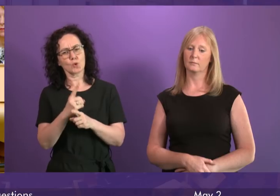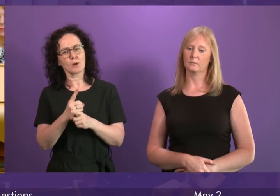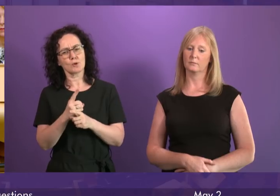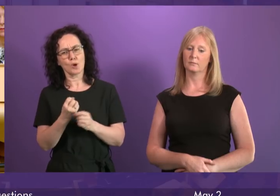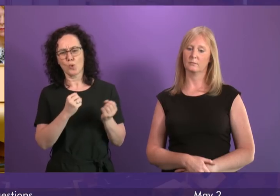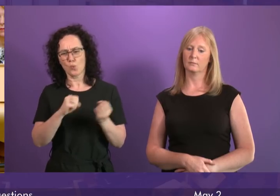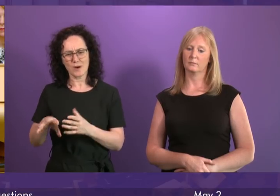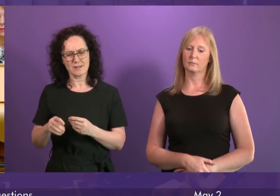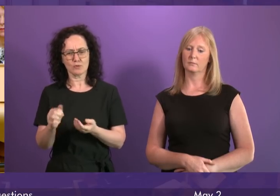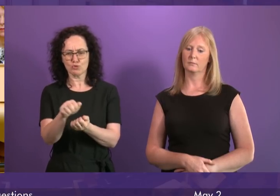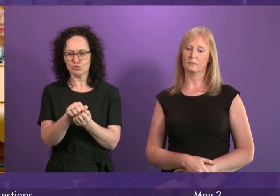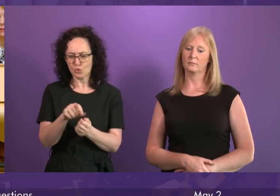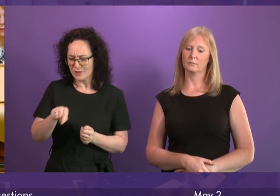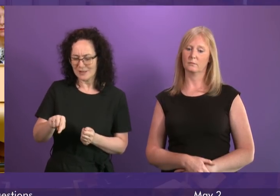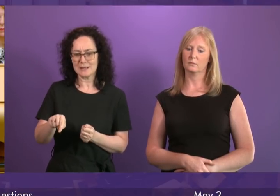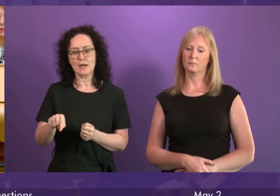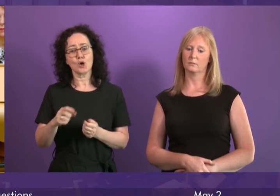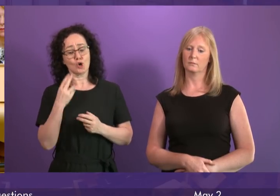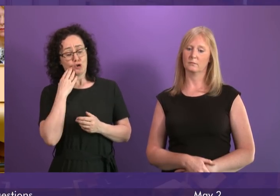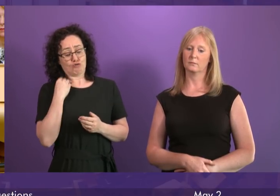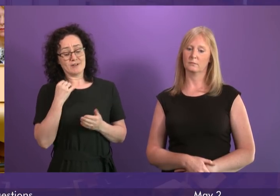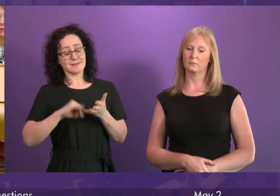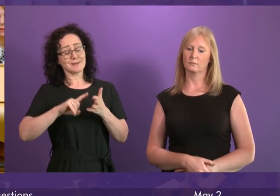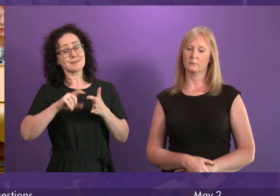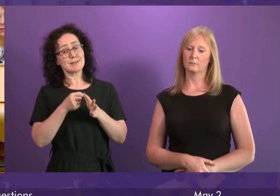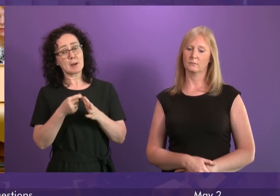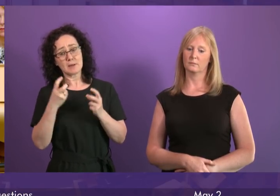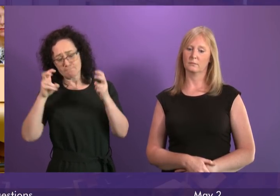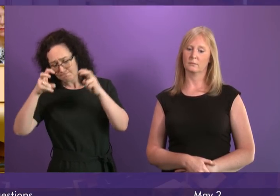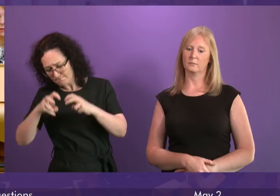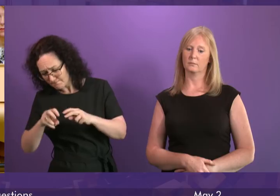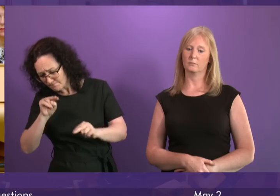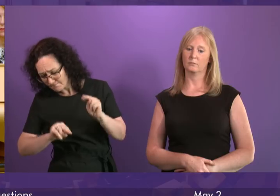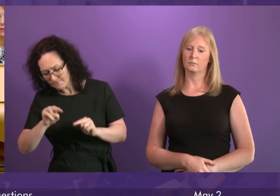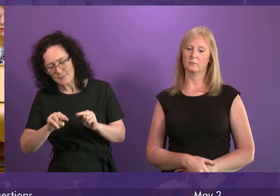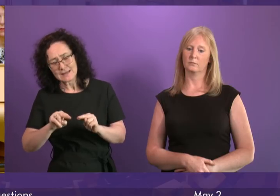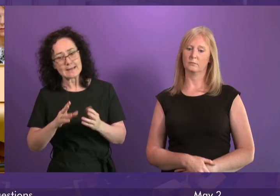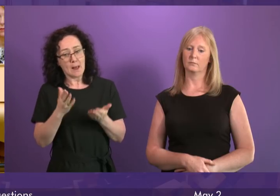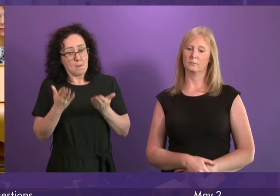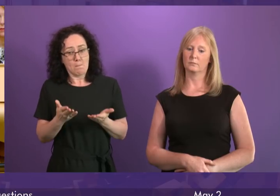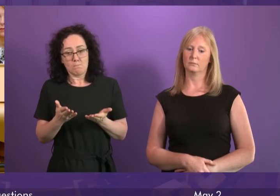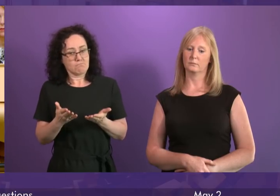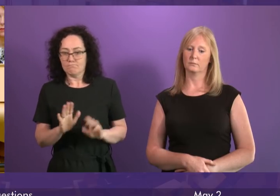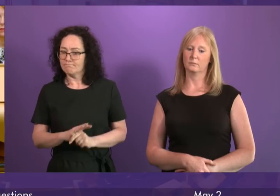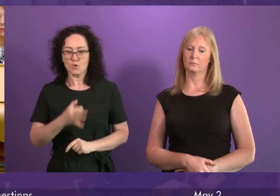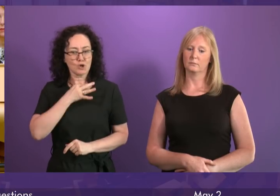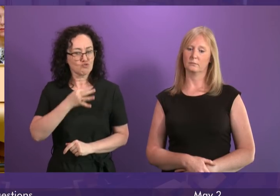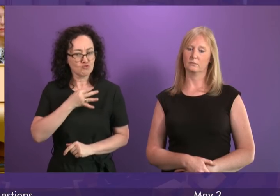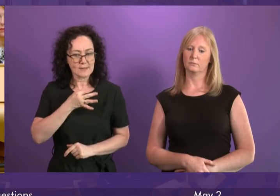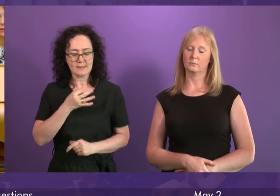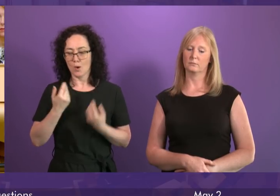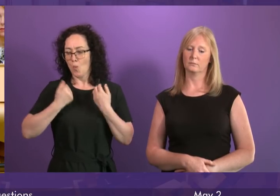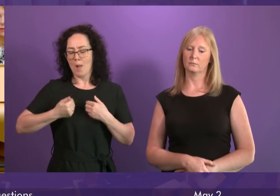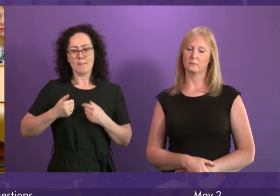in terms of storage of waste, recent SEPA inspections have not identified any significant environmental risk or any risk to the well-being of local